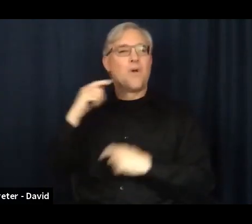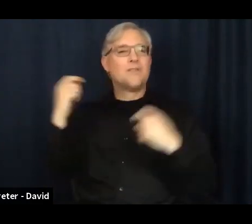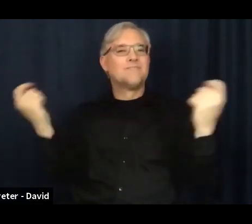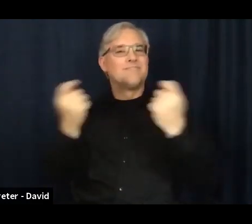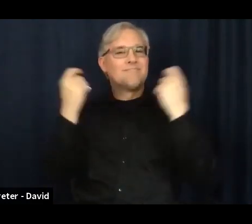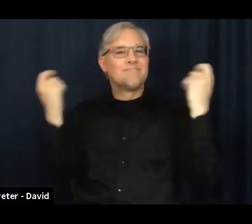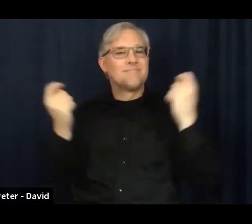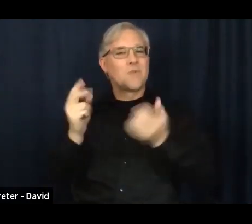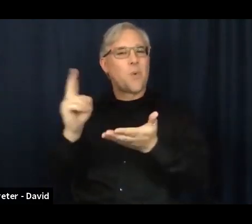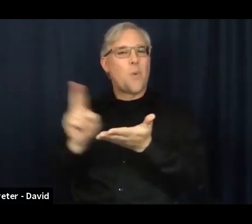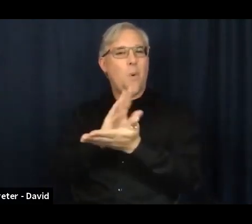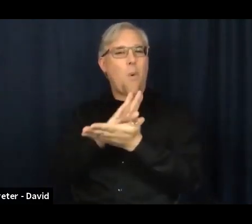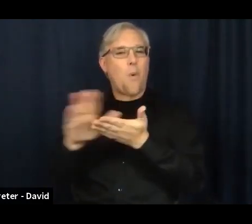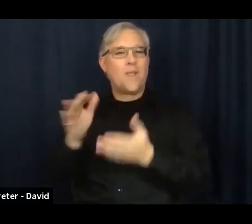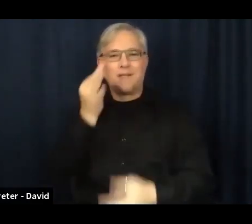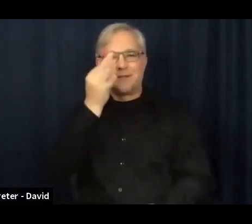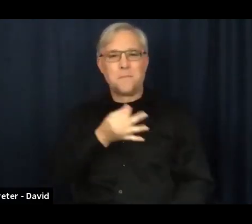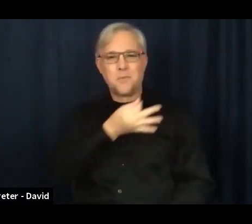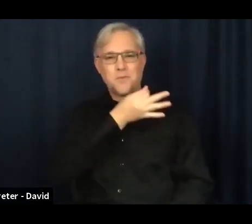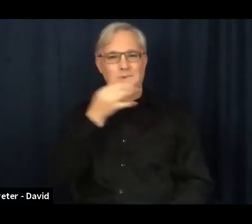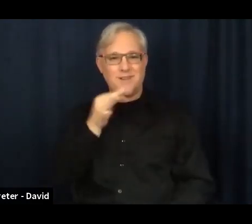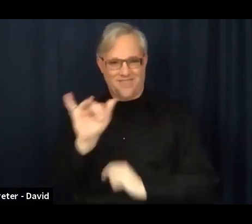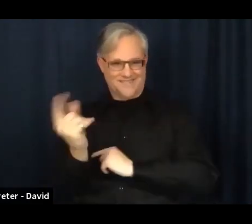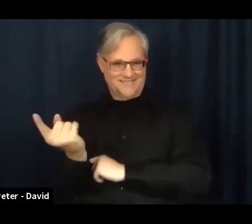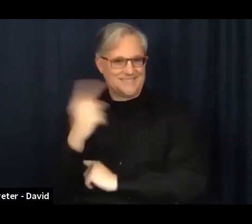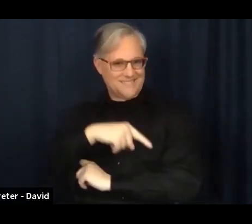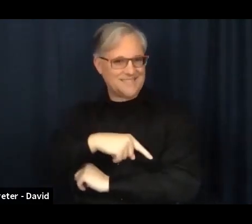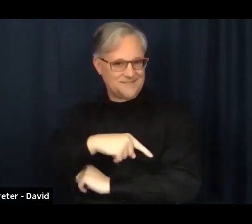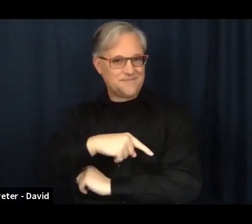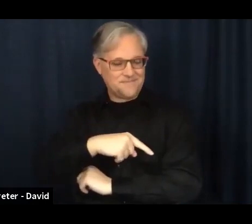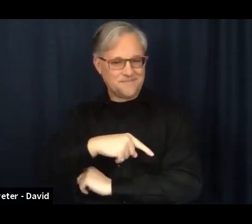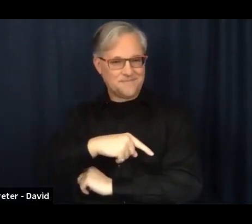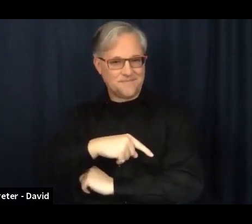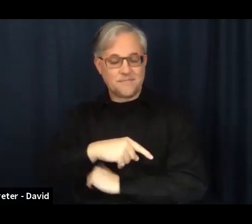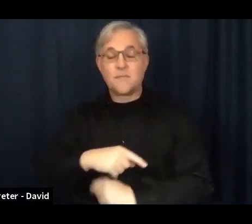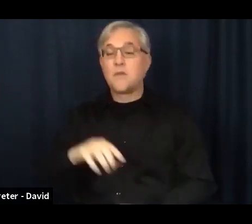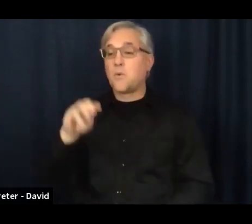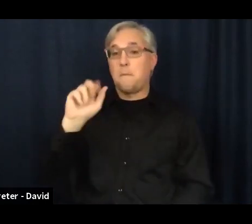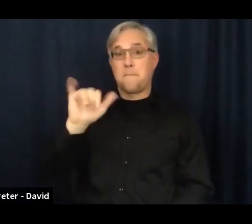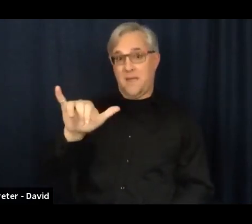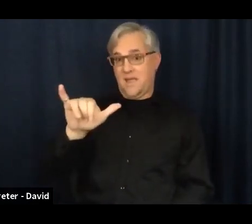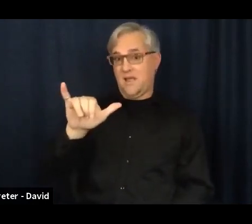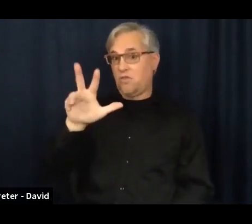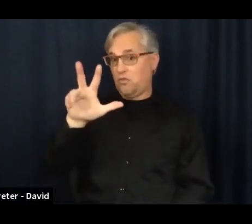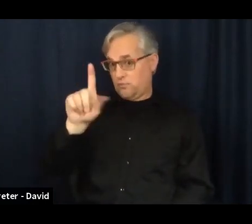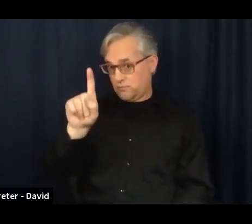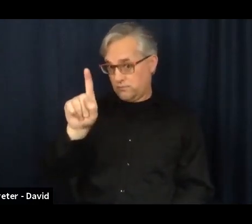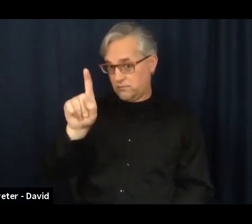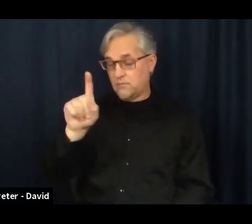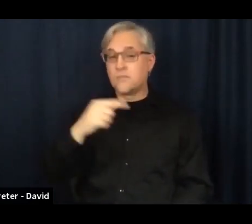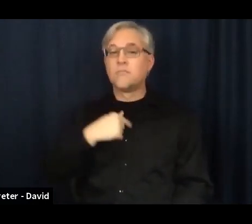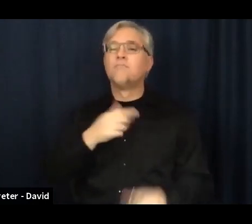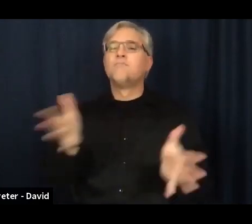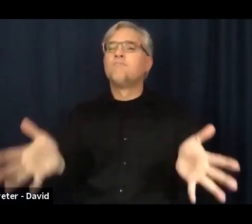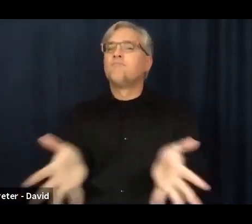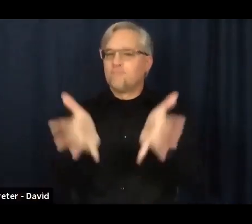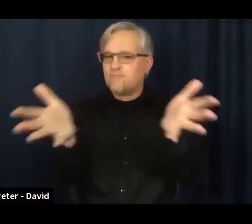worship that day. So for May 31st, I invite you to be ready to have